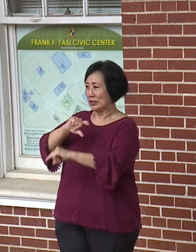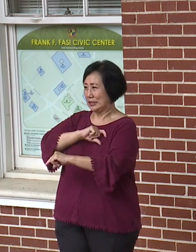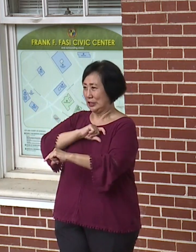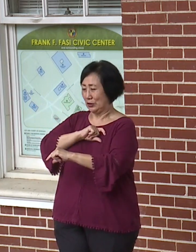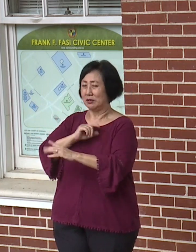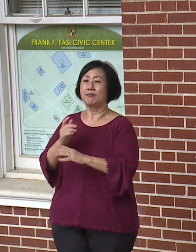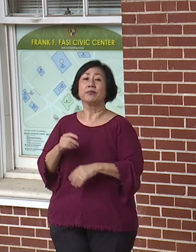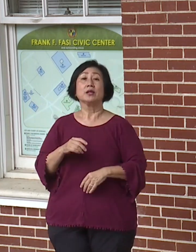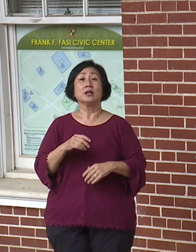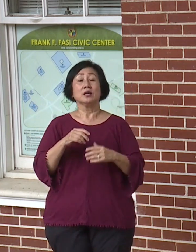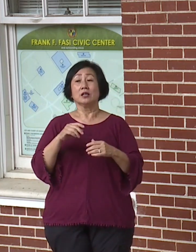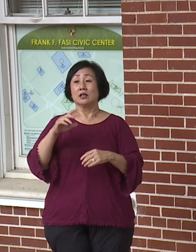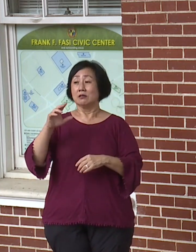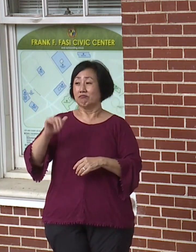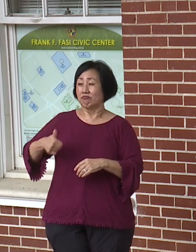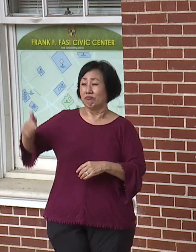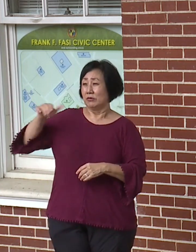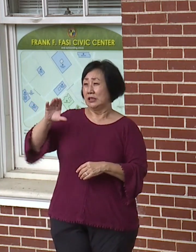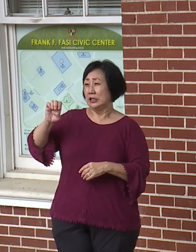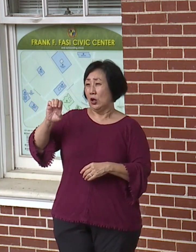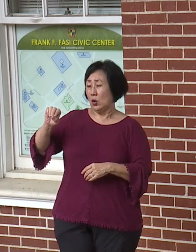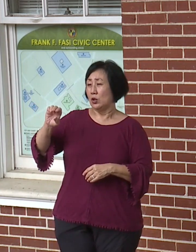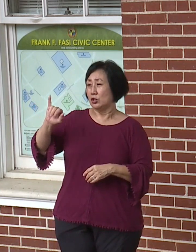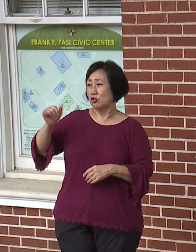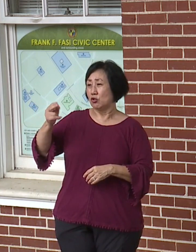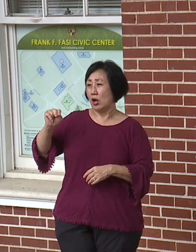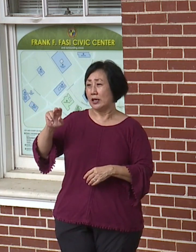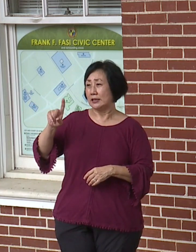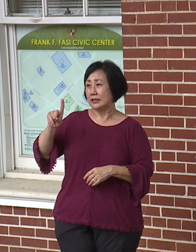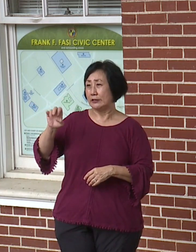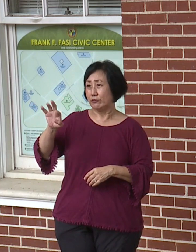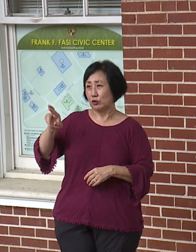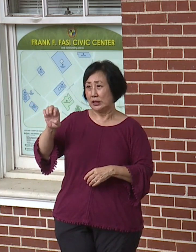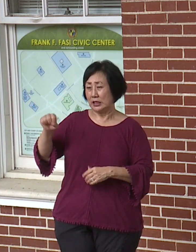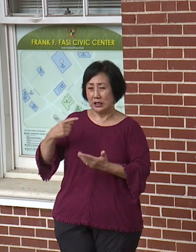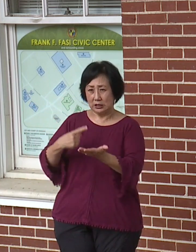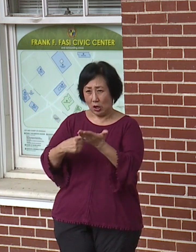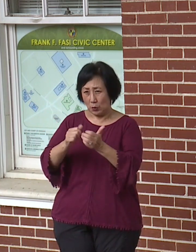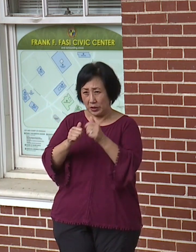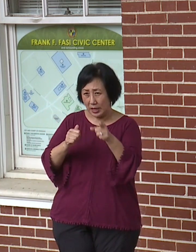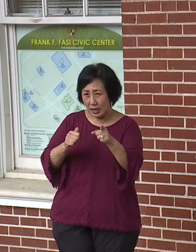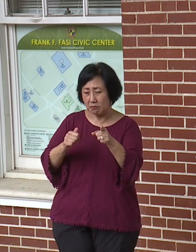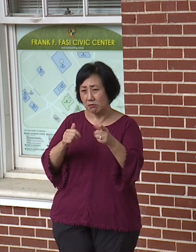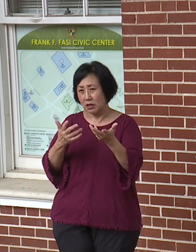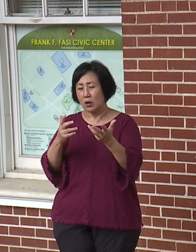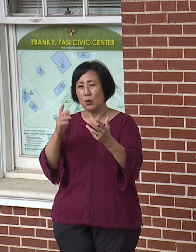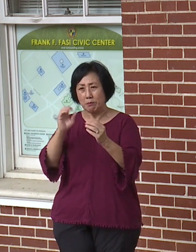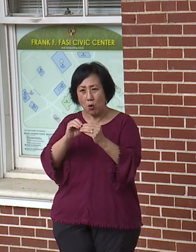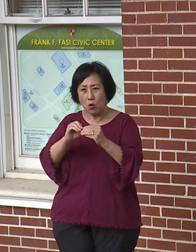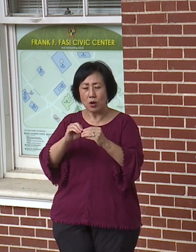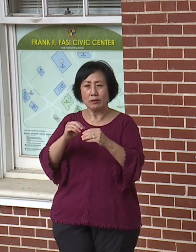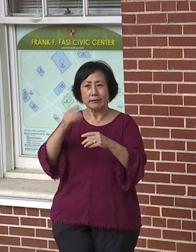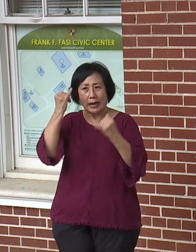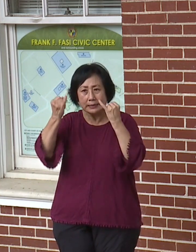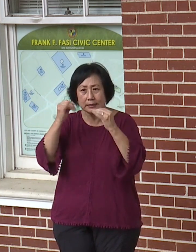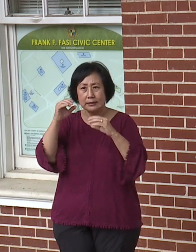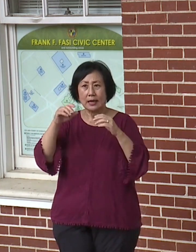DeFries. I think it's going to result in even better education efforts and, you know, make sure that we can move to Tier 3.